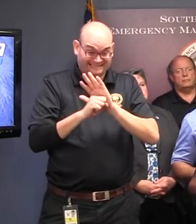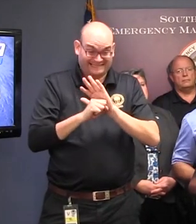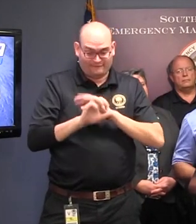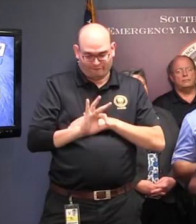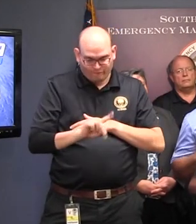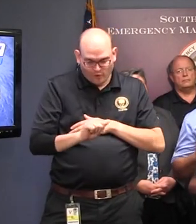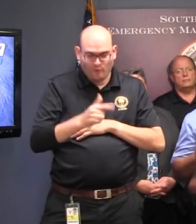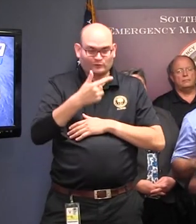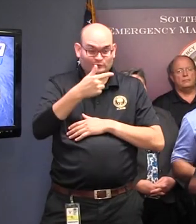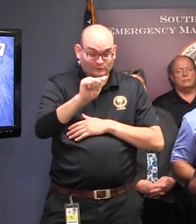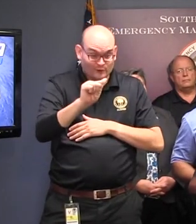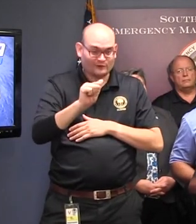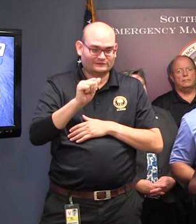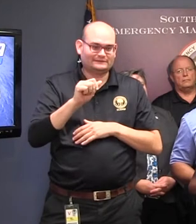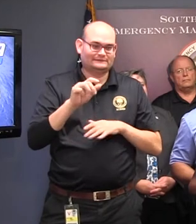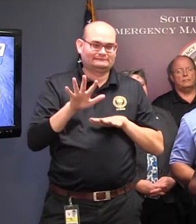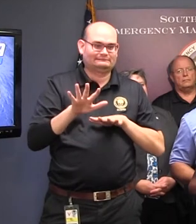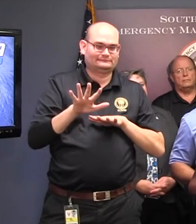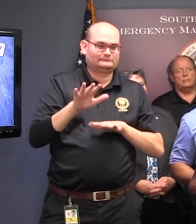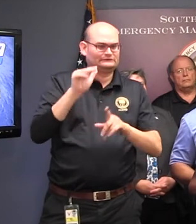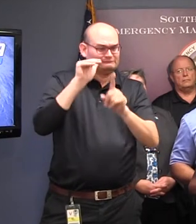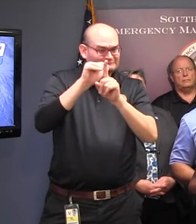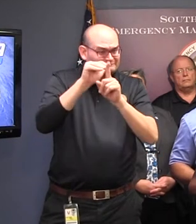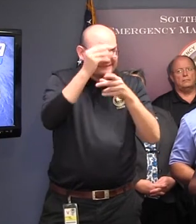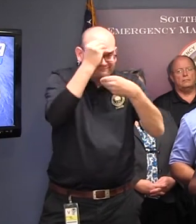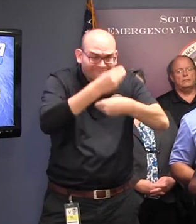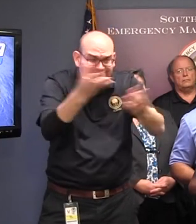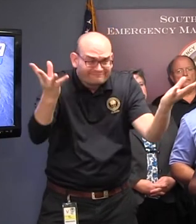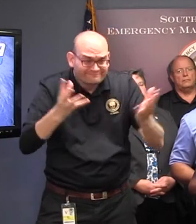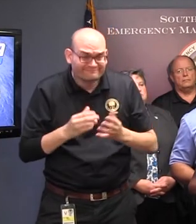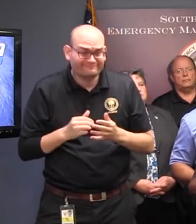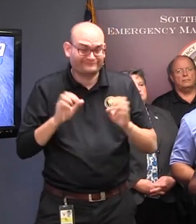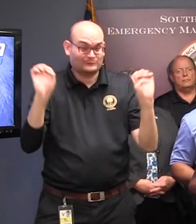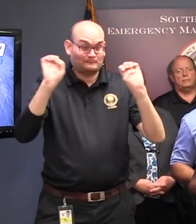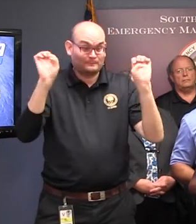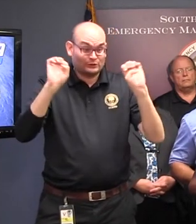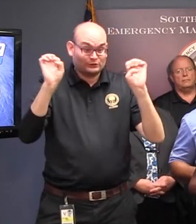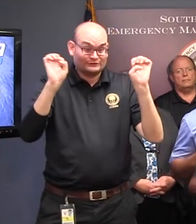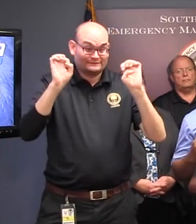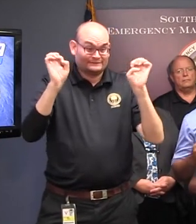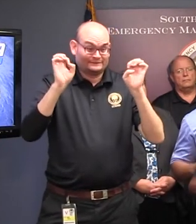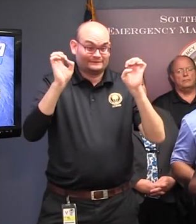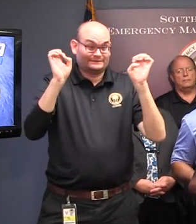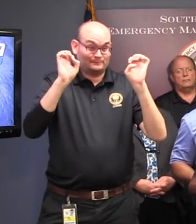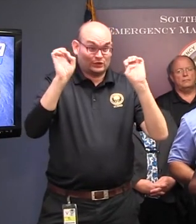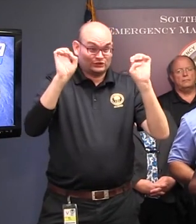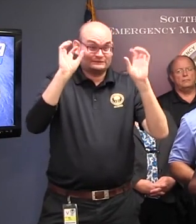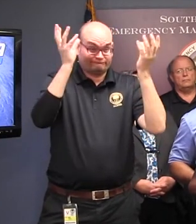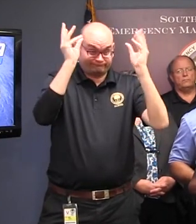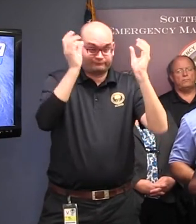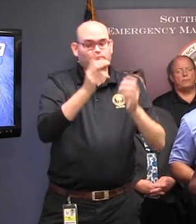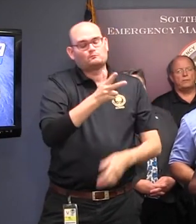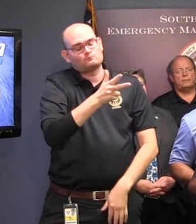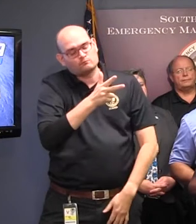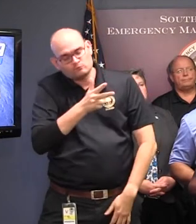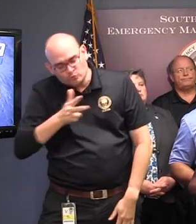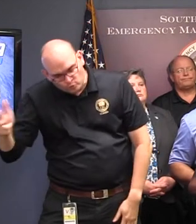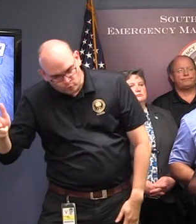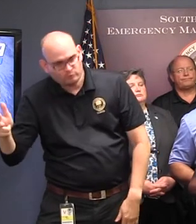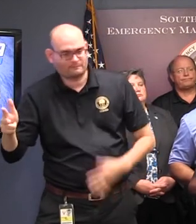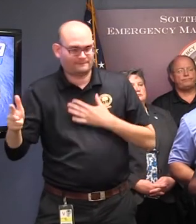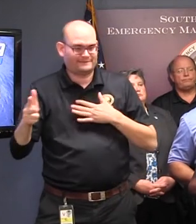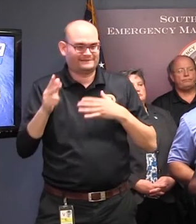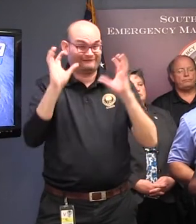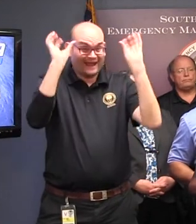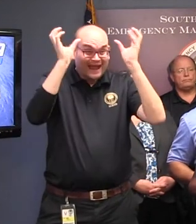two things. Number one, please move over for our emergency vehicles before we'll be responding to different types of calls for